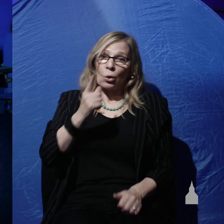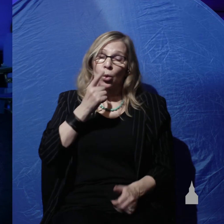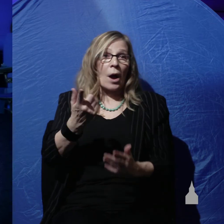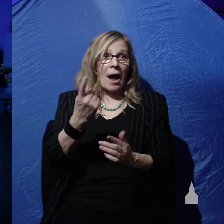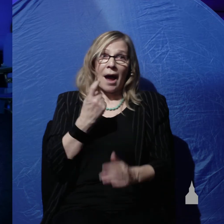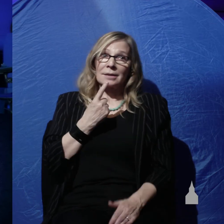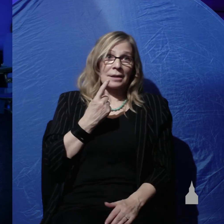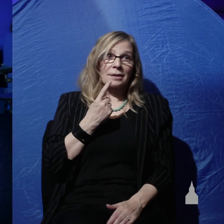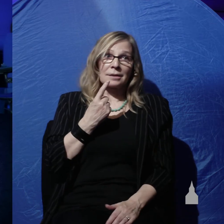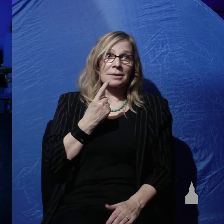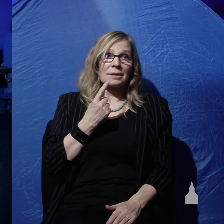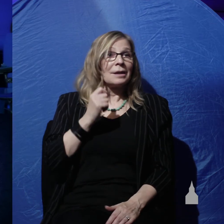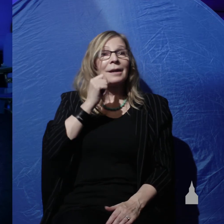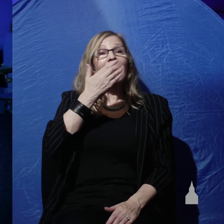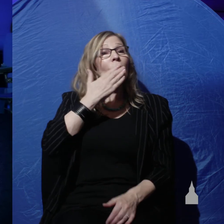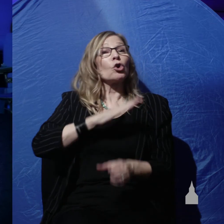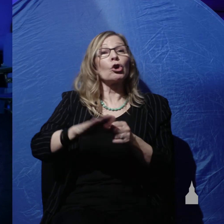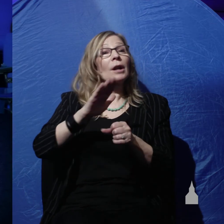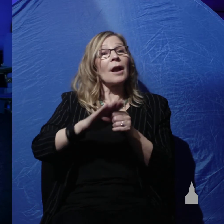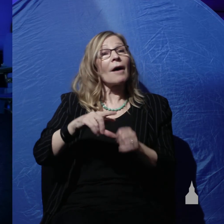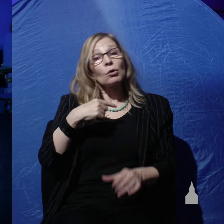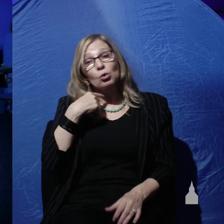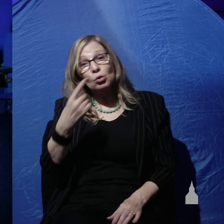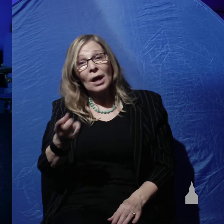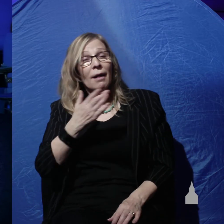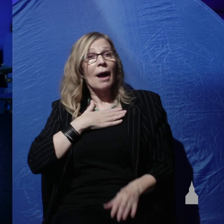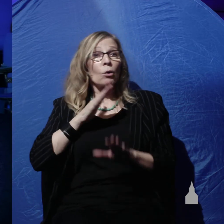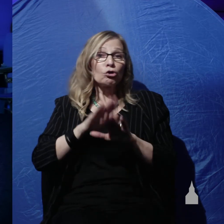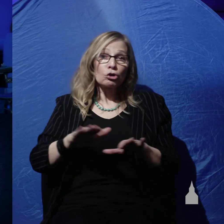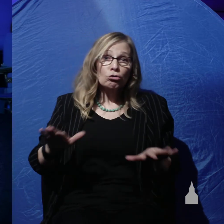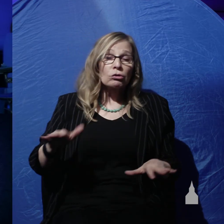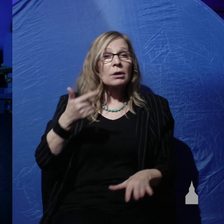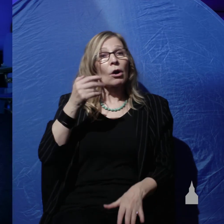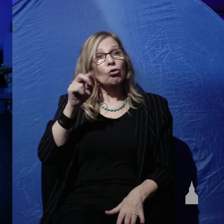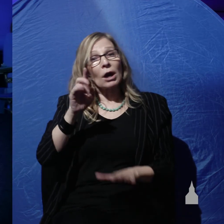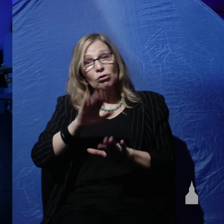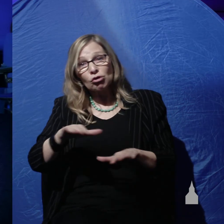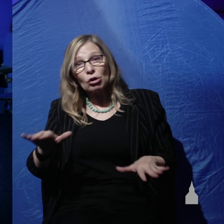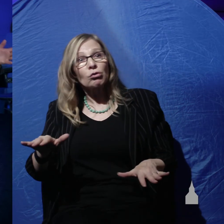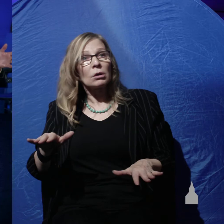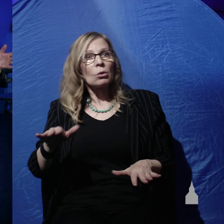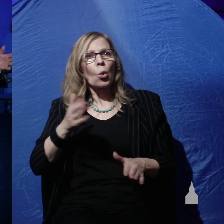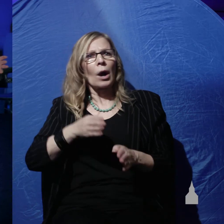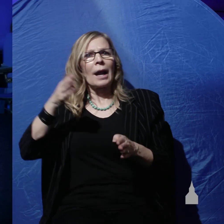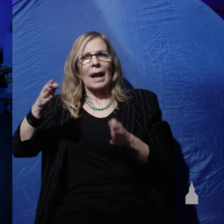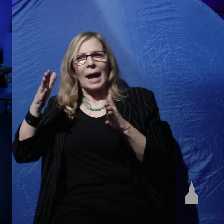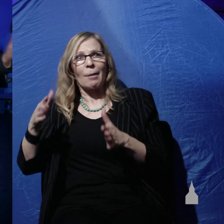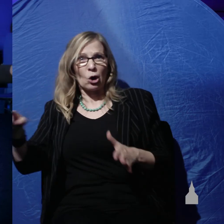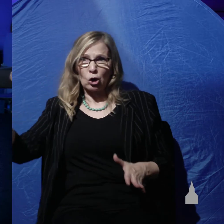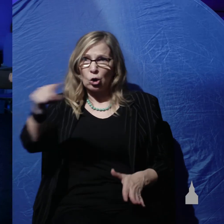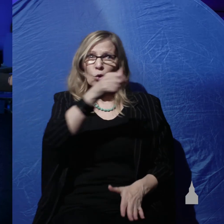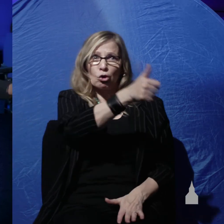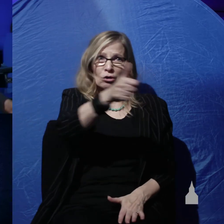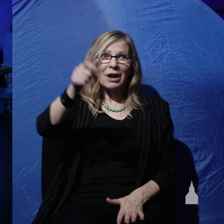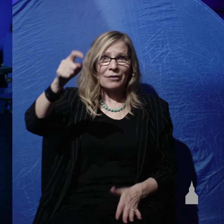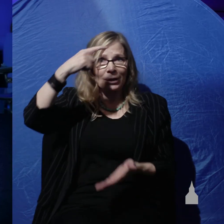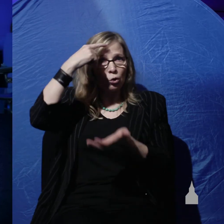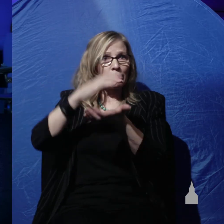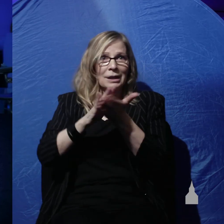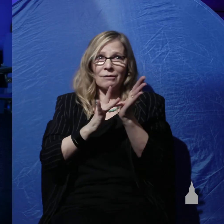account it's not good enough to tell our children or our grandchildren or our unbelieving neighbors you need to believe the Bible you need to believe in Jesus